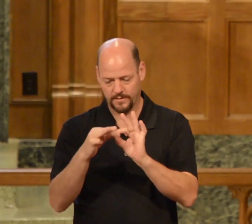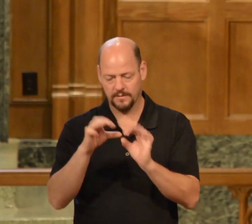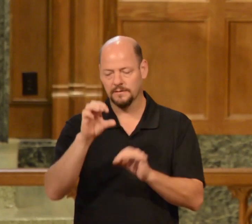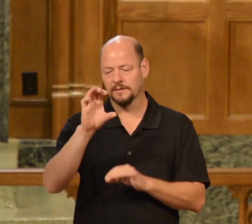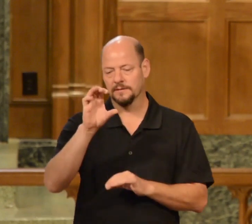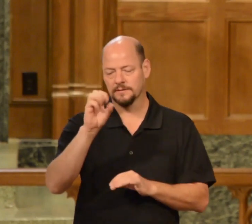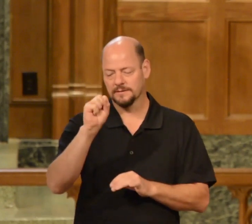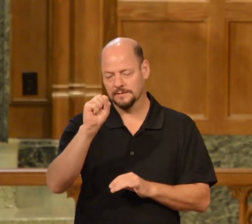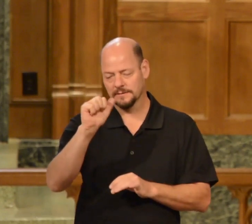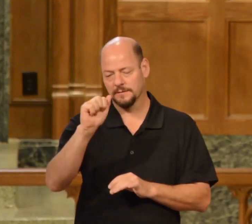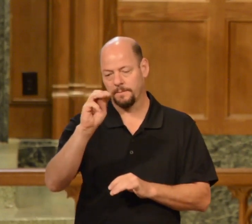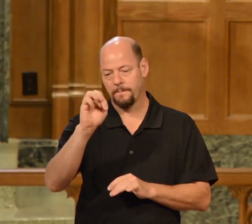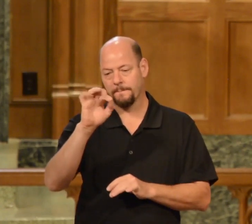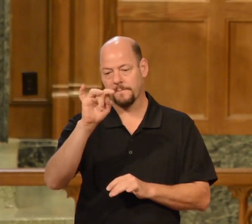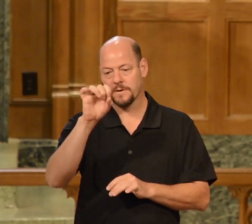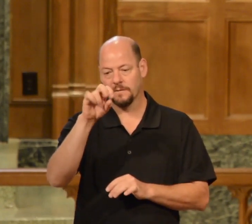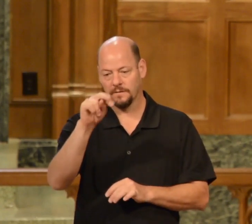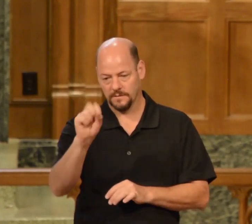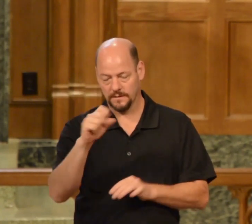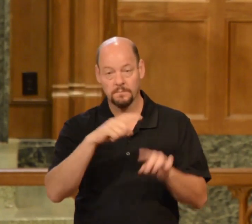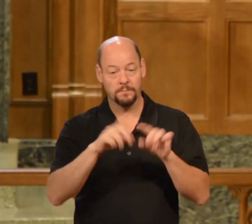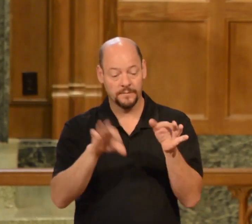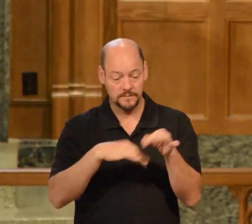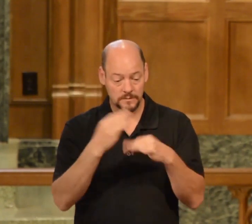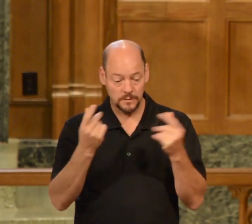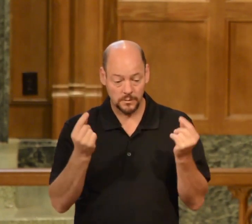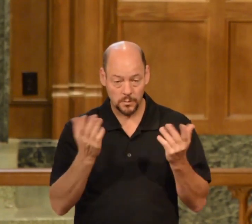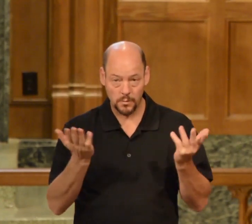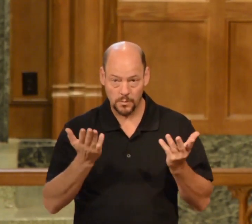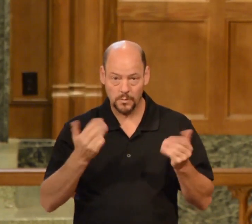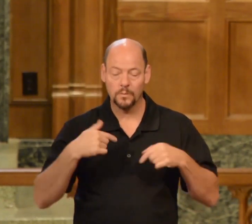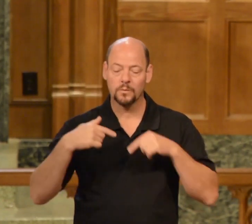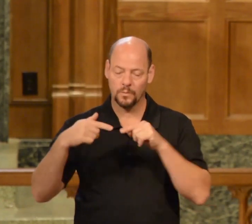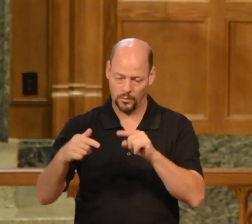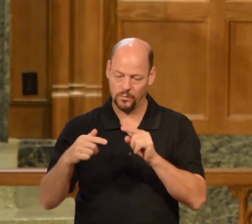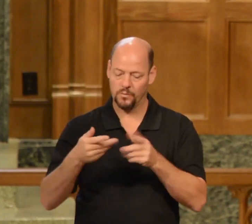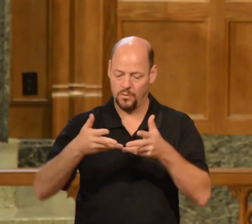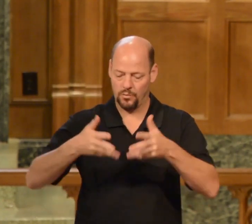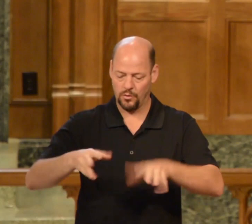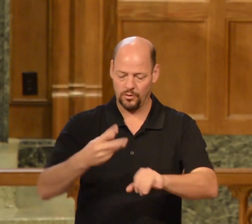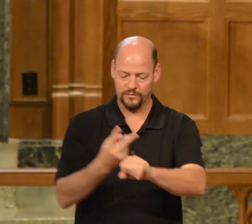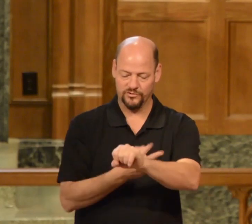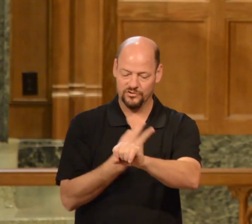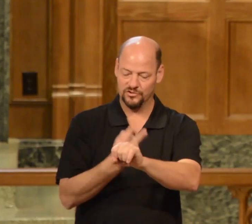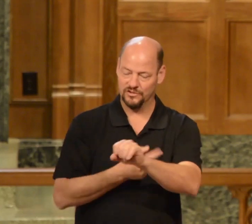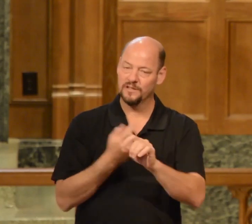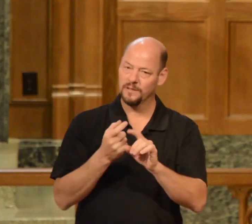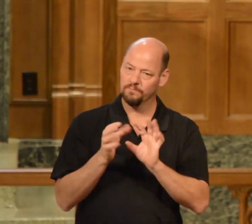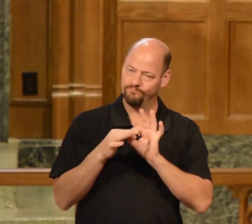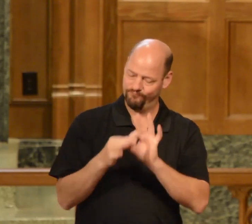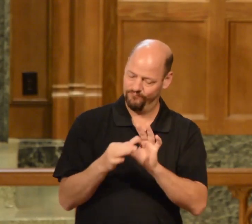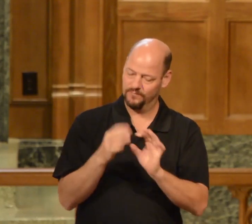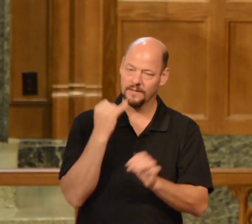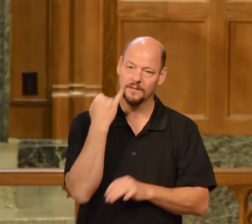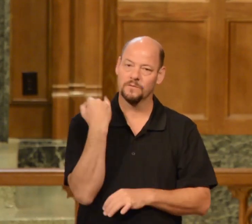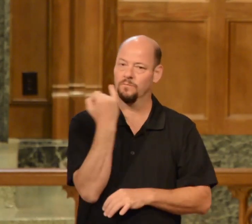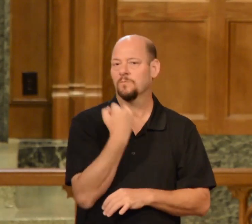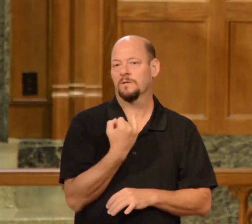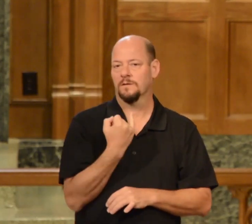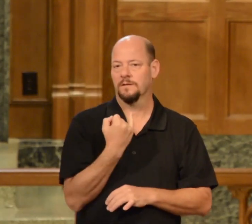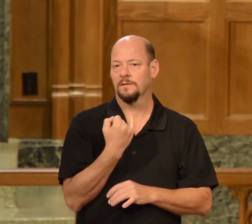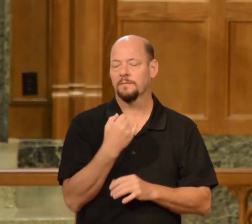but go rather to the lost sheep of the house of Israel, and as you go, preach, saying, the kingdom of heaven is at hand.